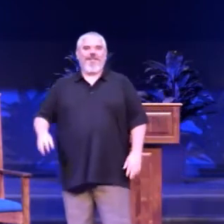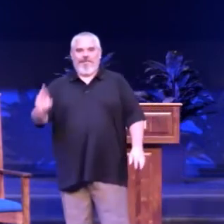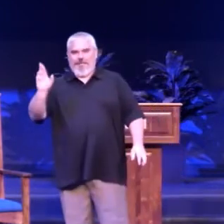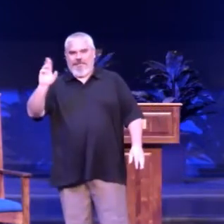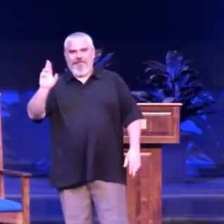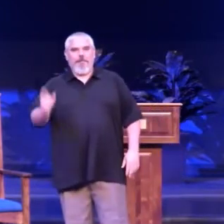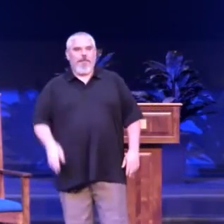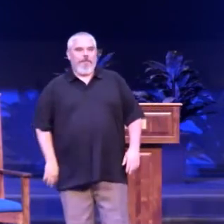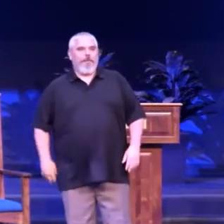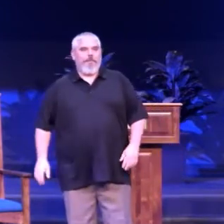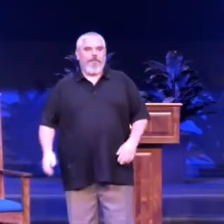Okay, everybody.